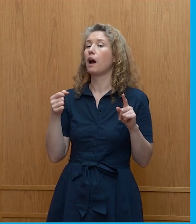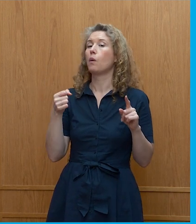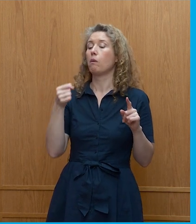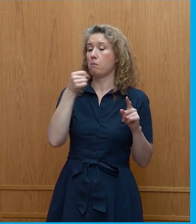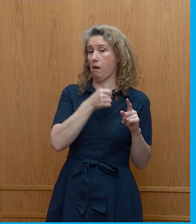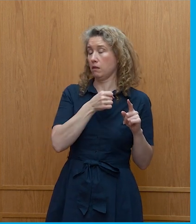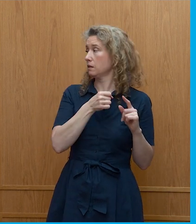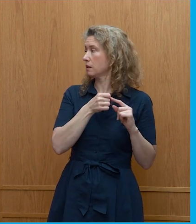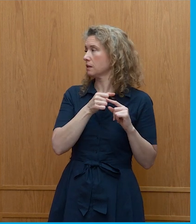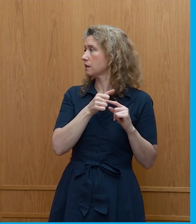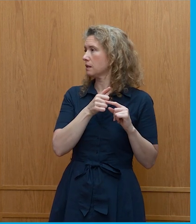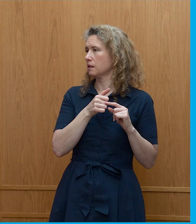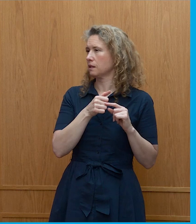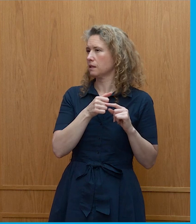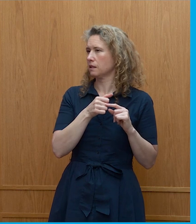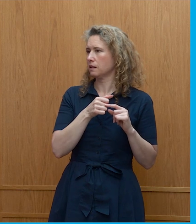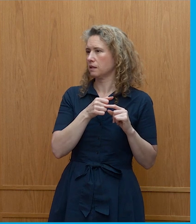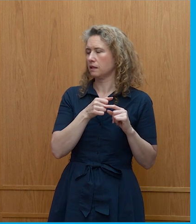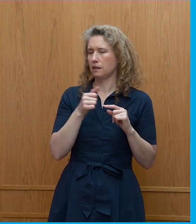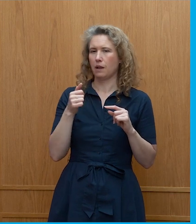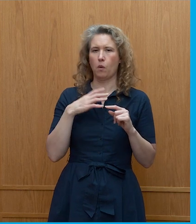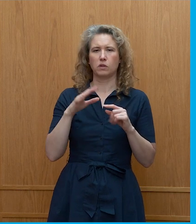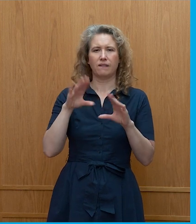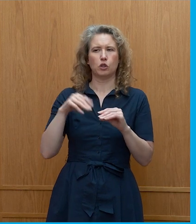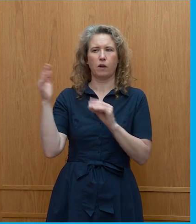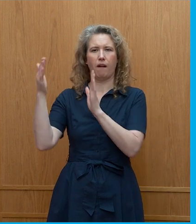and then I'll come over to this side because I'm a group okay yeah please